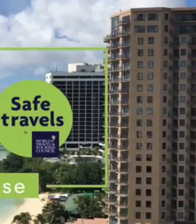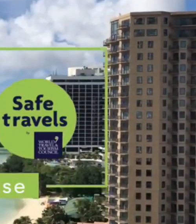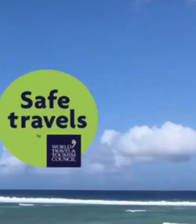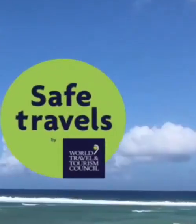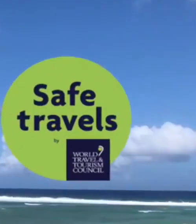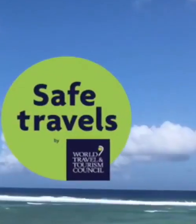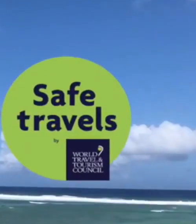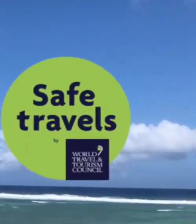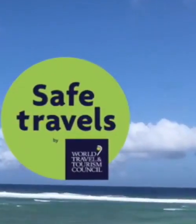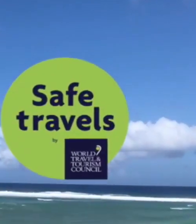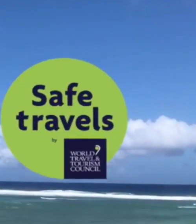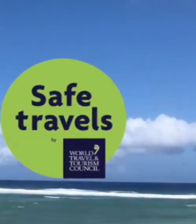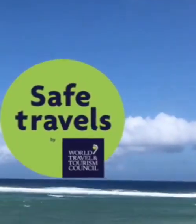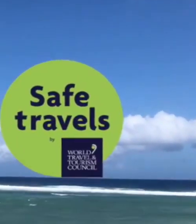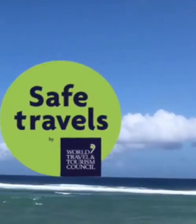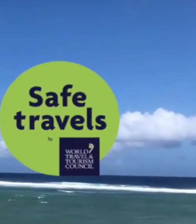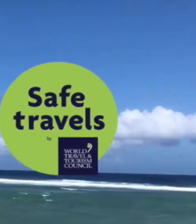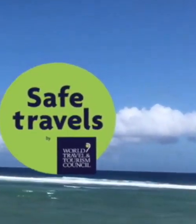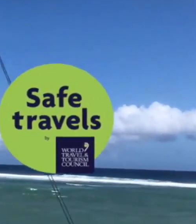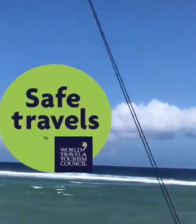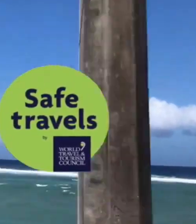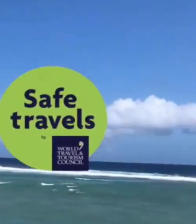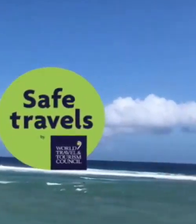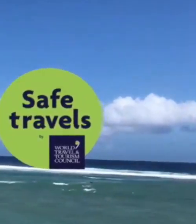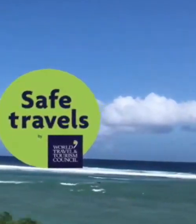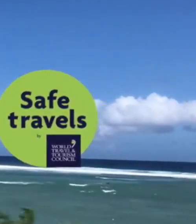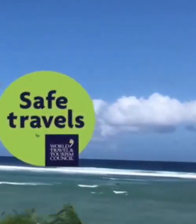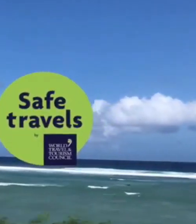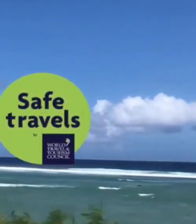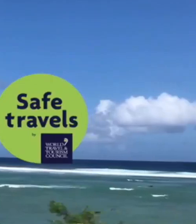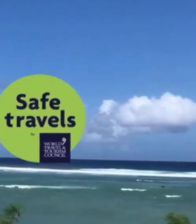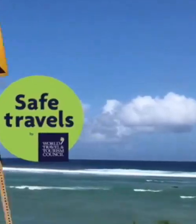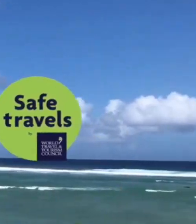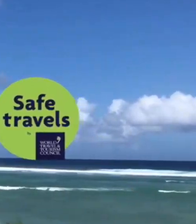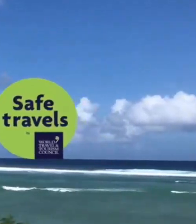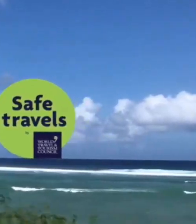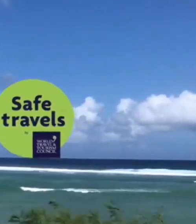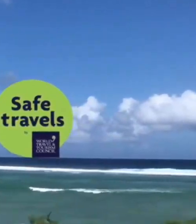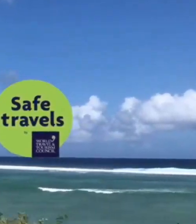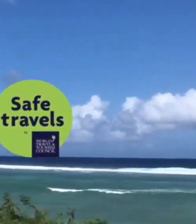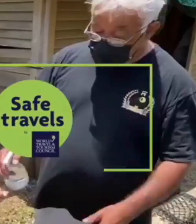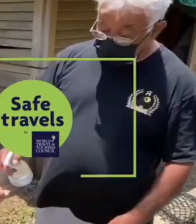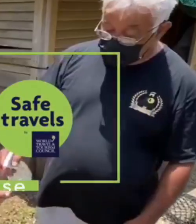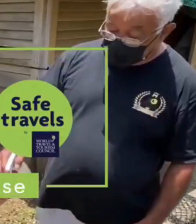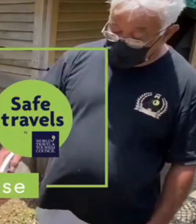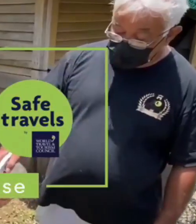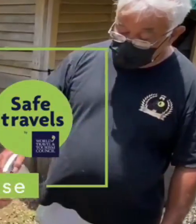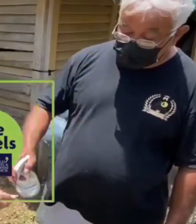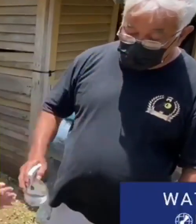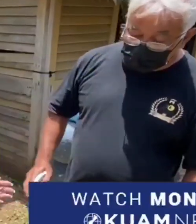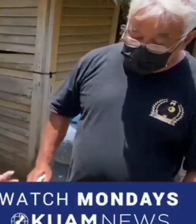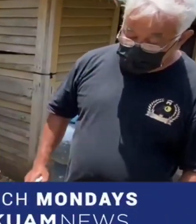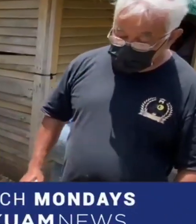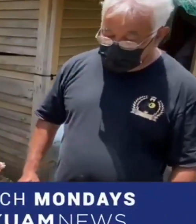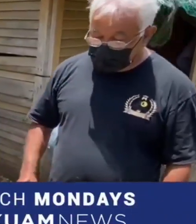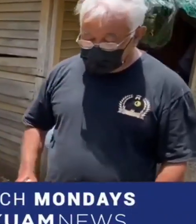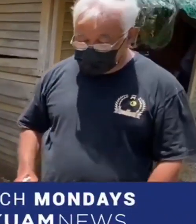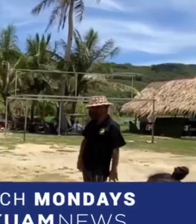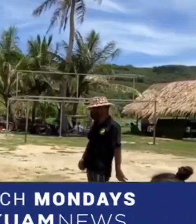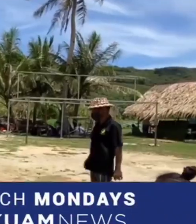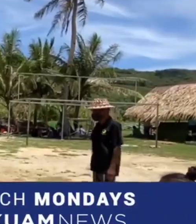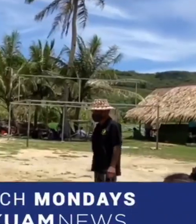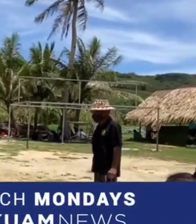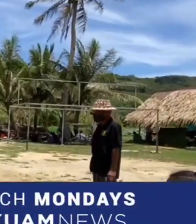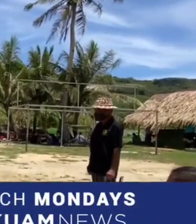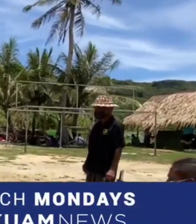this powerful symbol for visitors, island residents and industry workers alike as it represents establishments with a consistent global commitment to safety